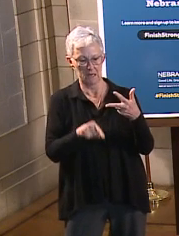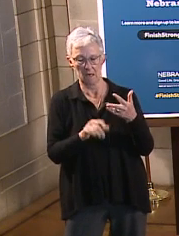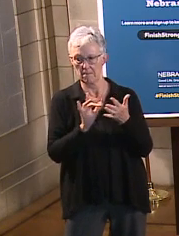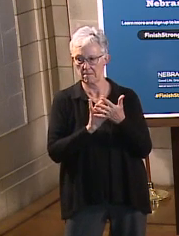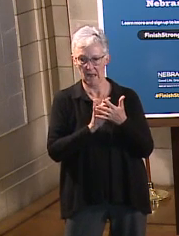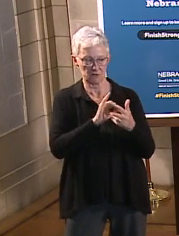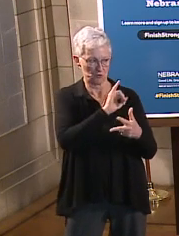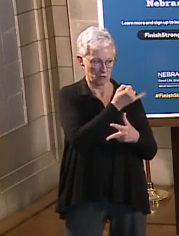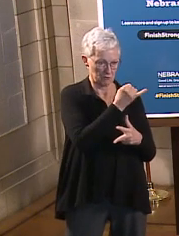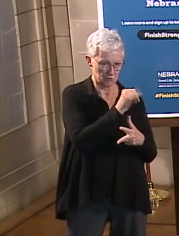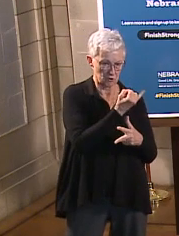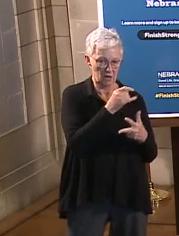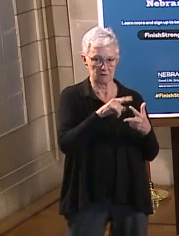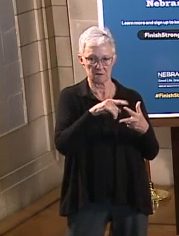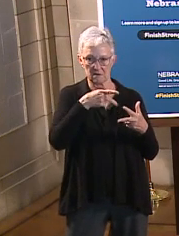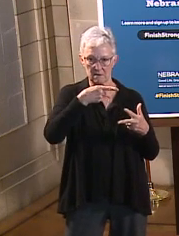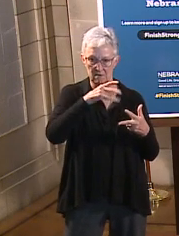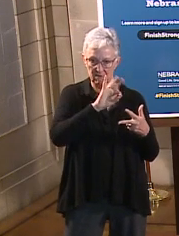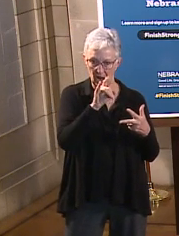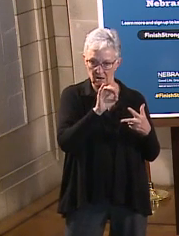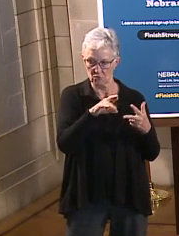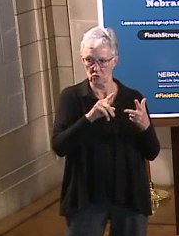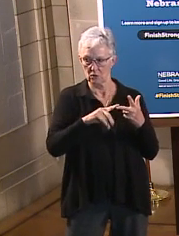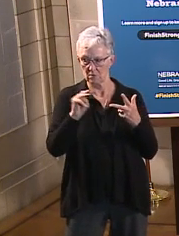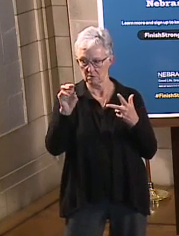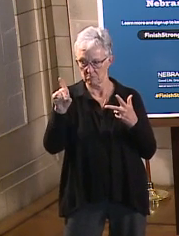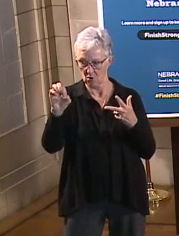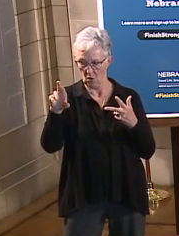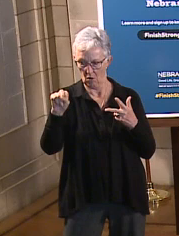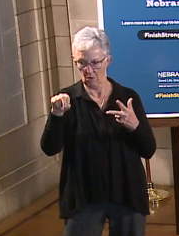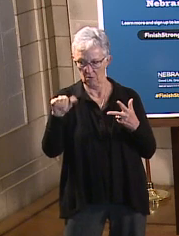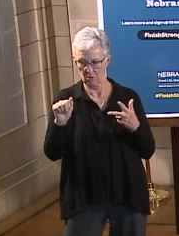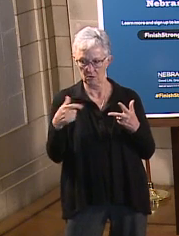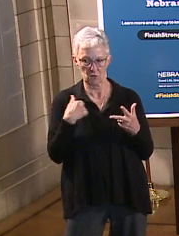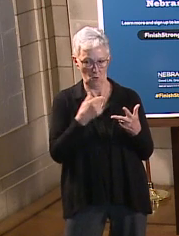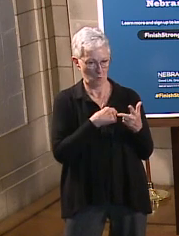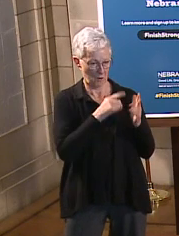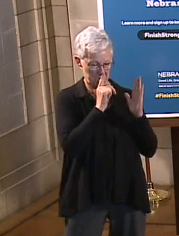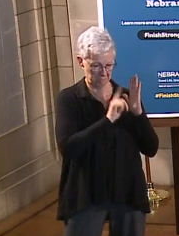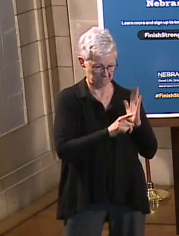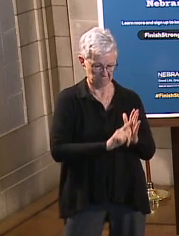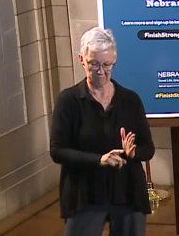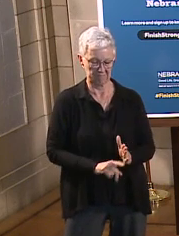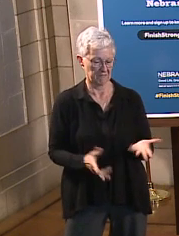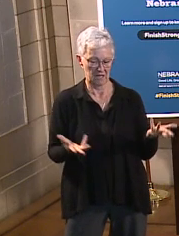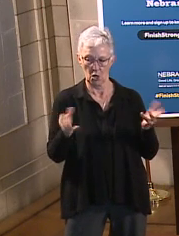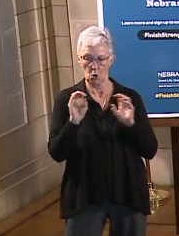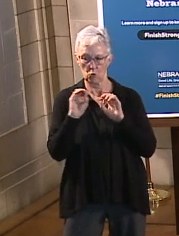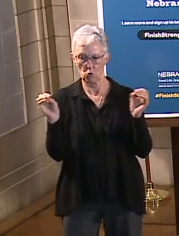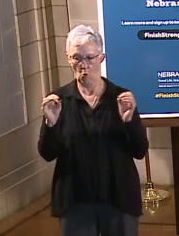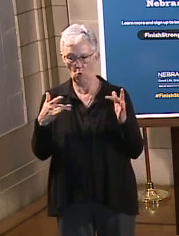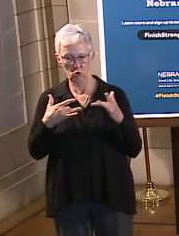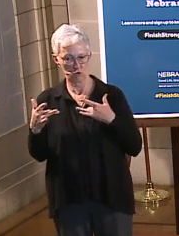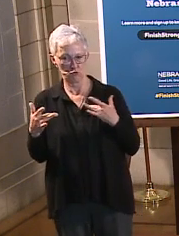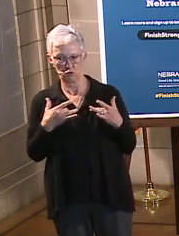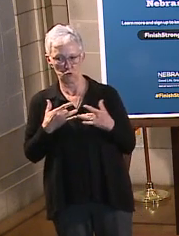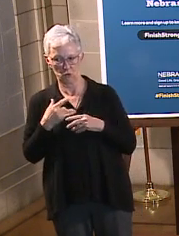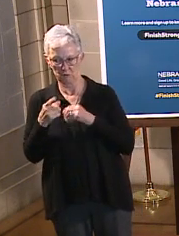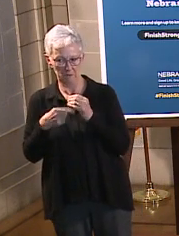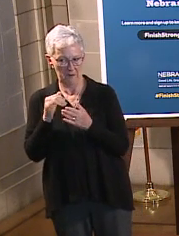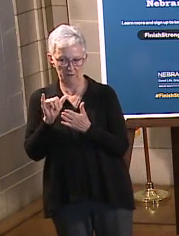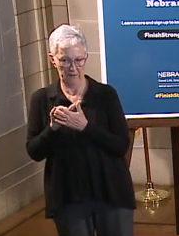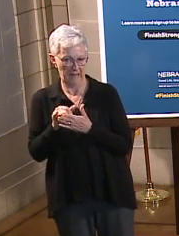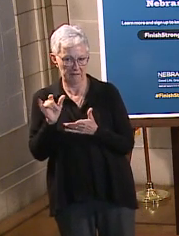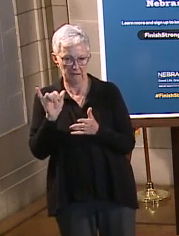monitoring of the safety data has not revealed any concerning patterns regarding these rare medical events. And